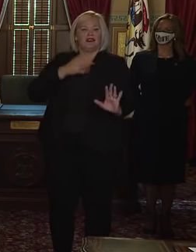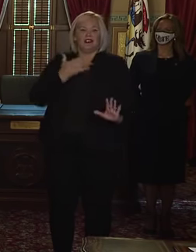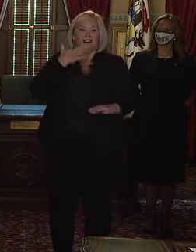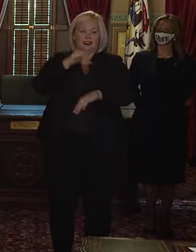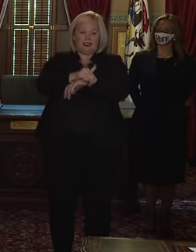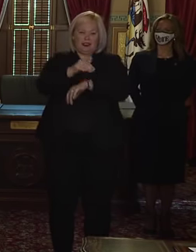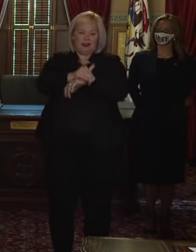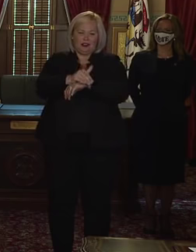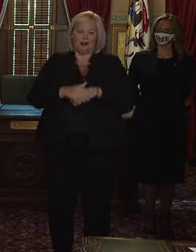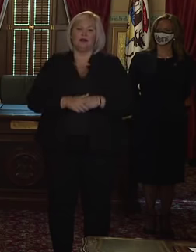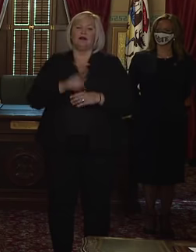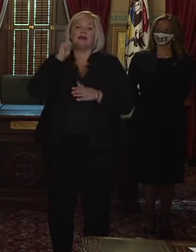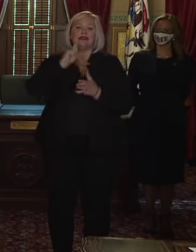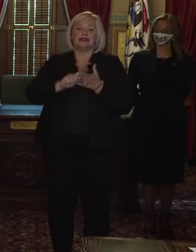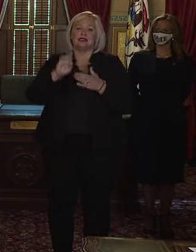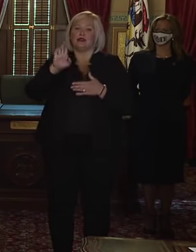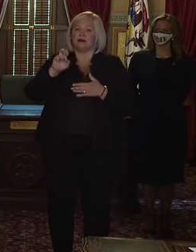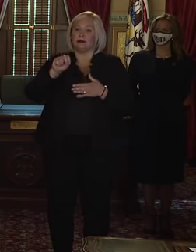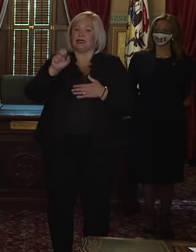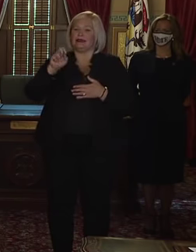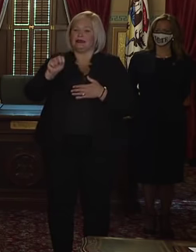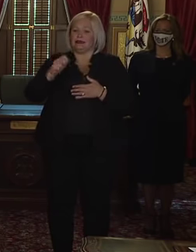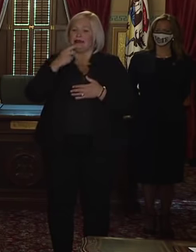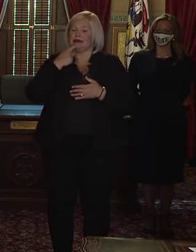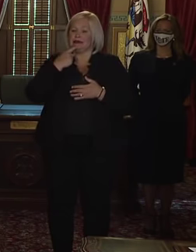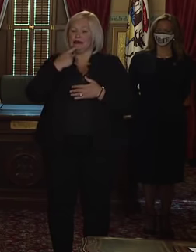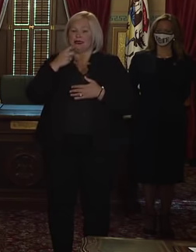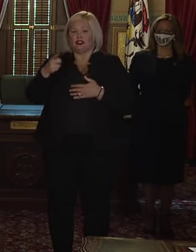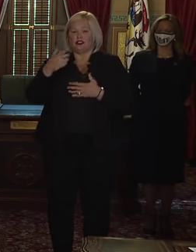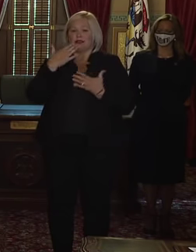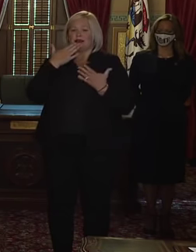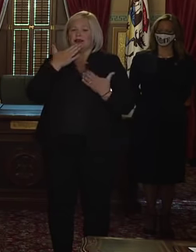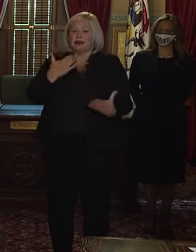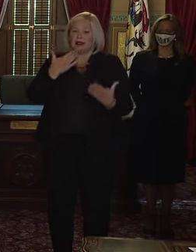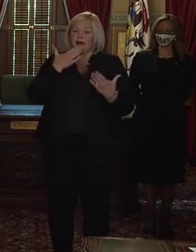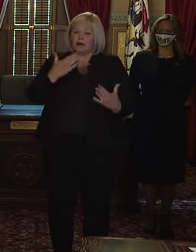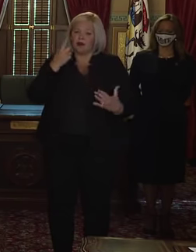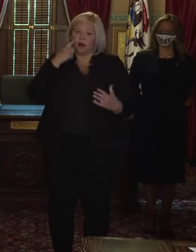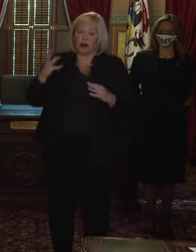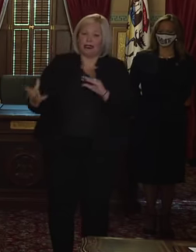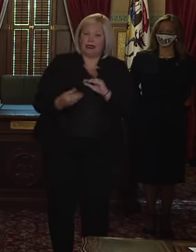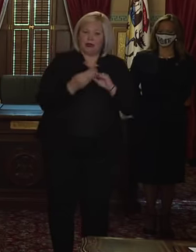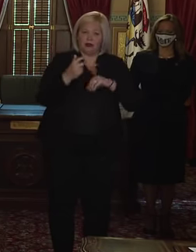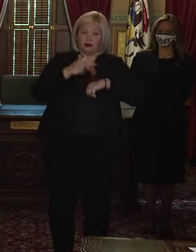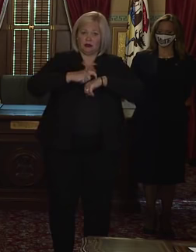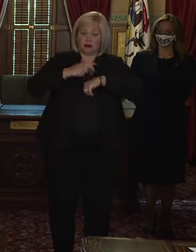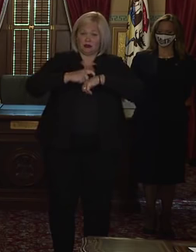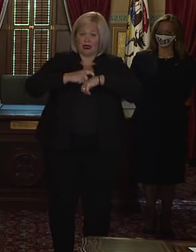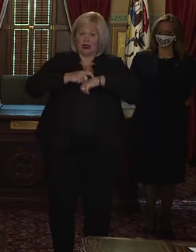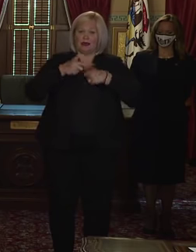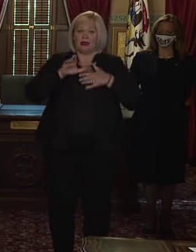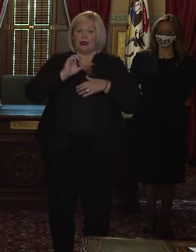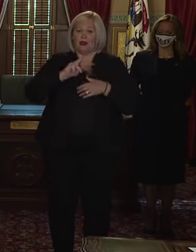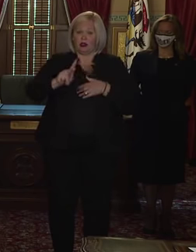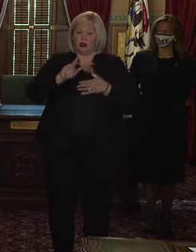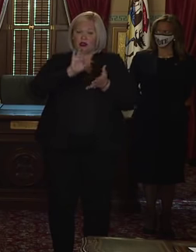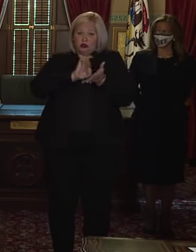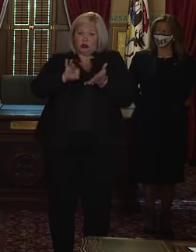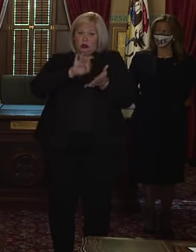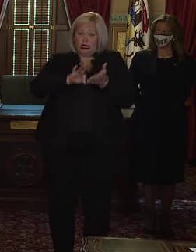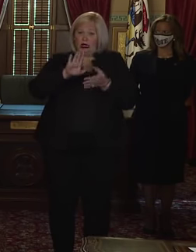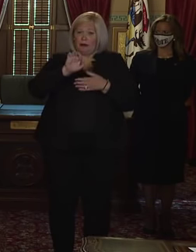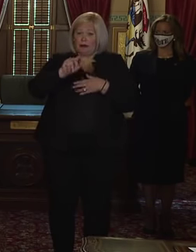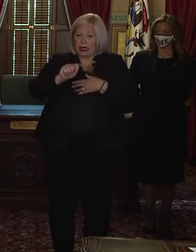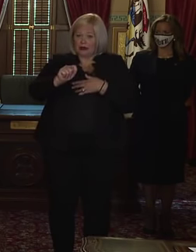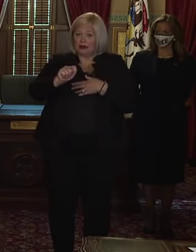Secretary Benson has said, well, she's very thankful for the extra time allowing the clerks to count ballots,